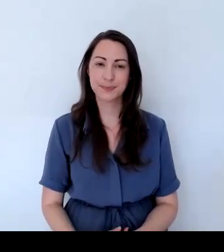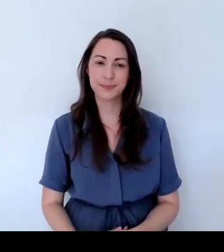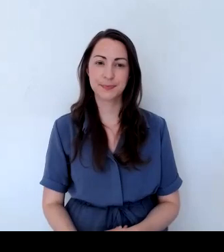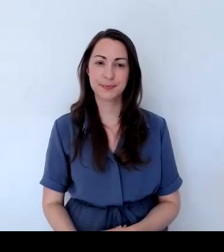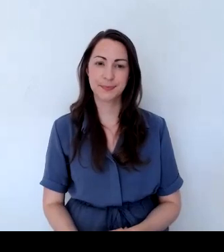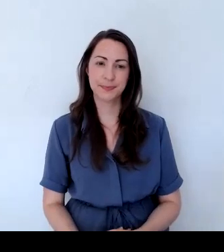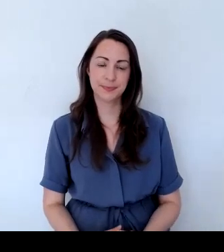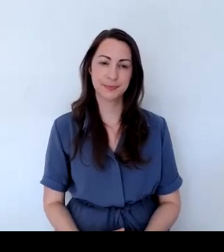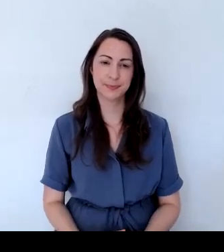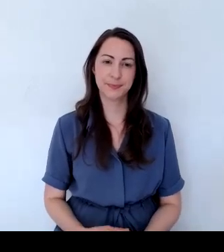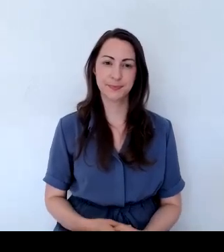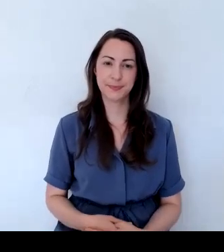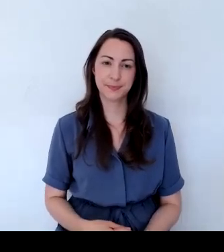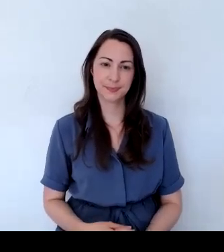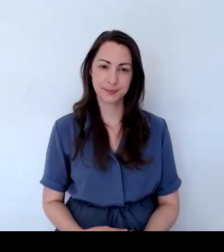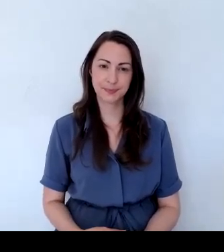Baskets and toads.